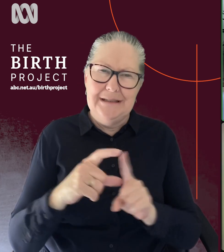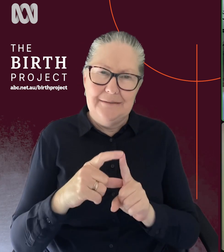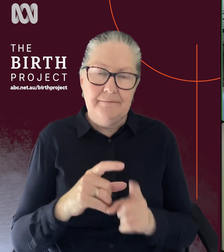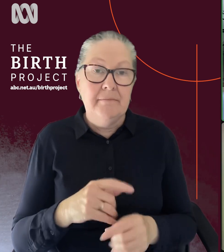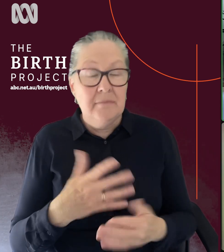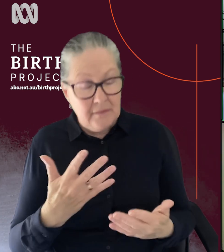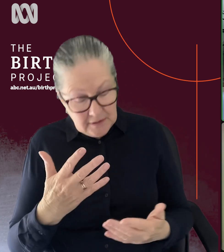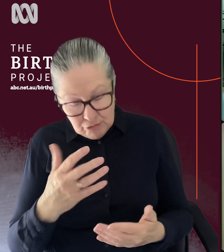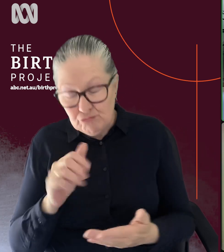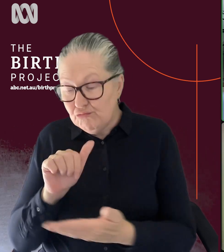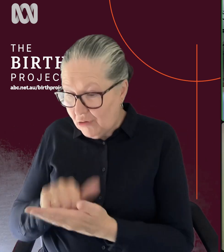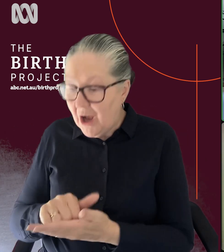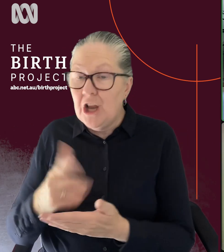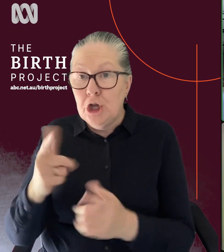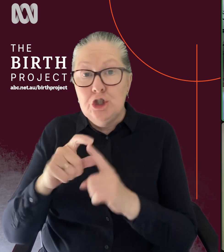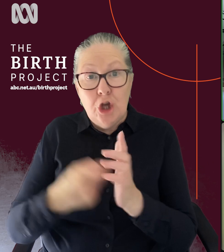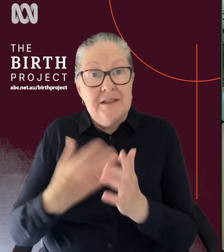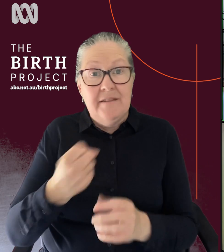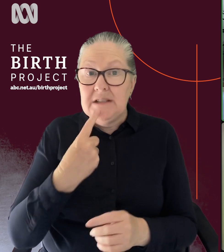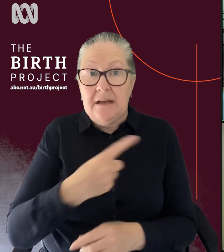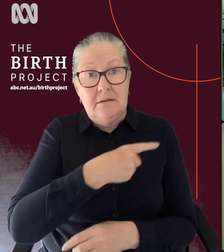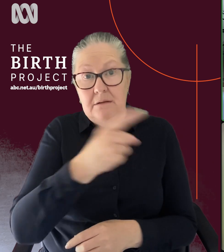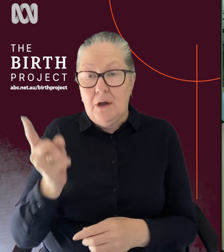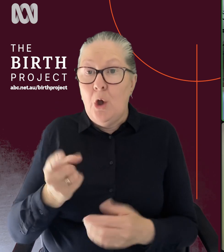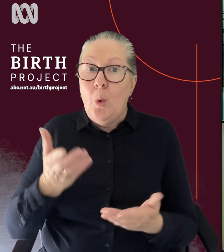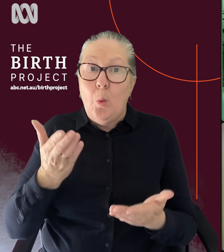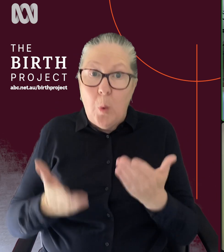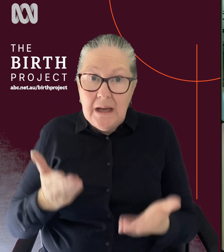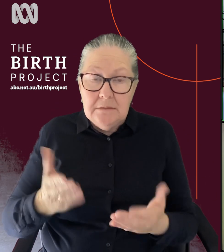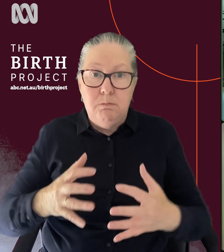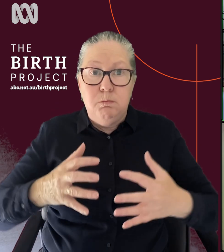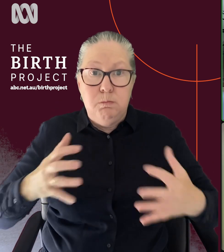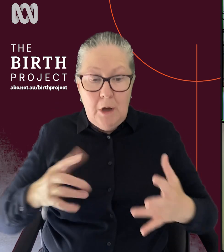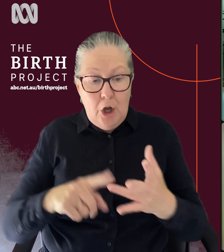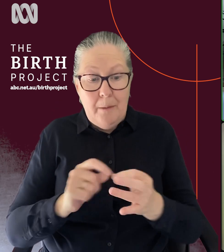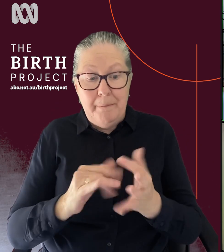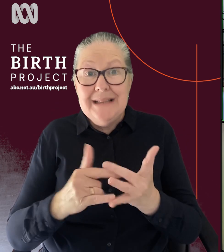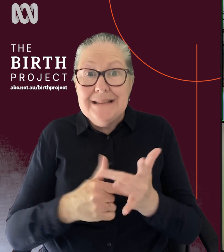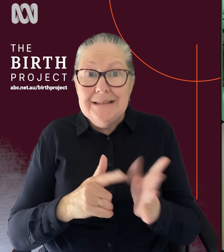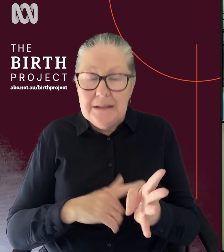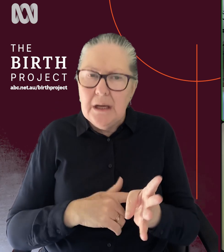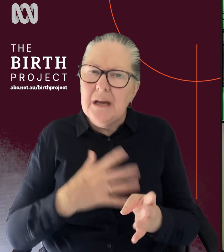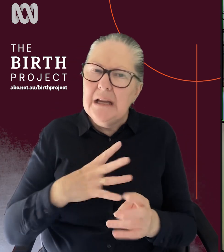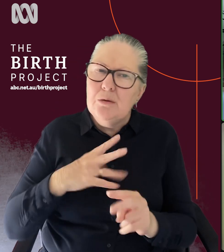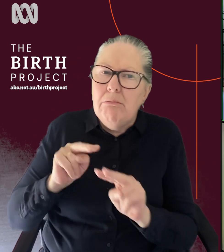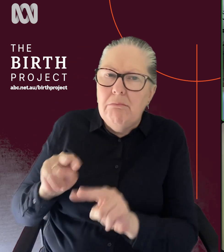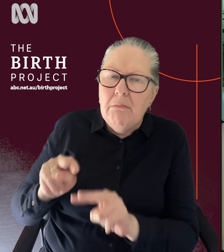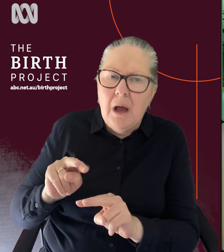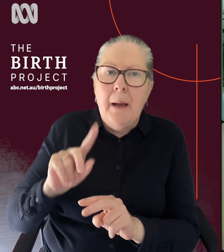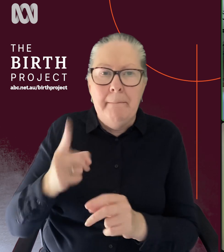obviously, you know, doctors have said that things like weights, you know, weight and obesity obviously need to be addressed, but it's certainly complex and nuanced.